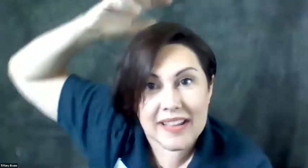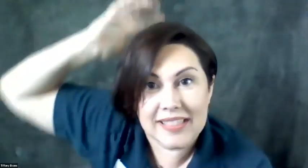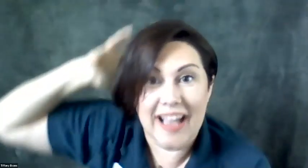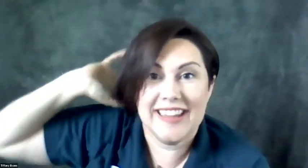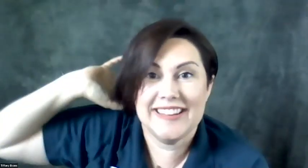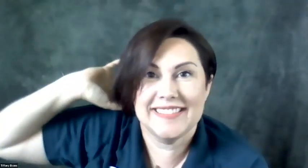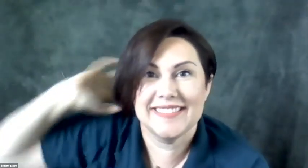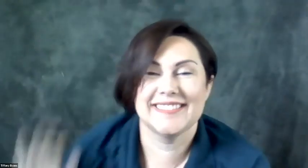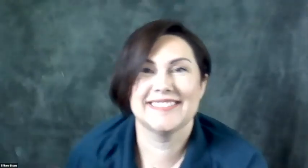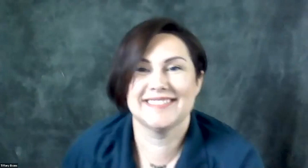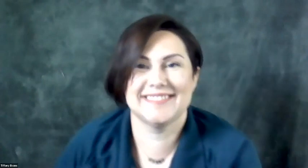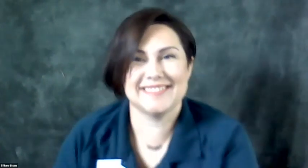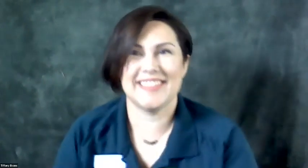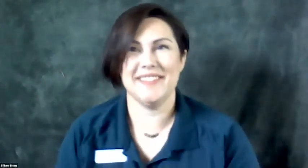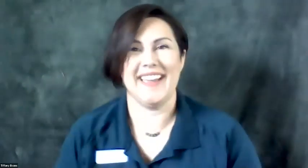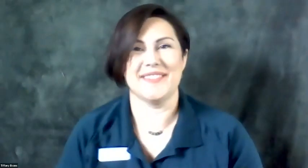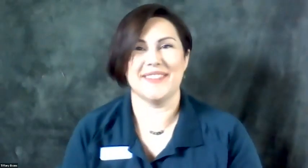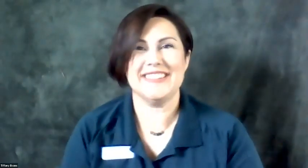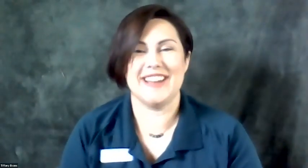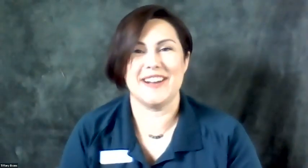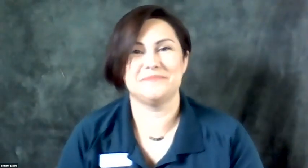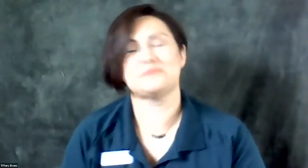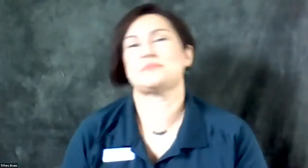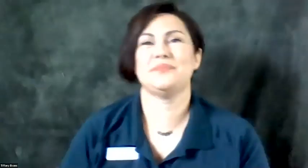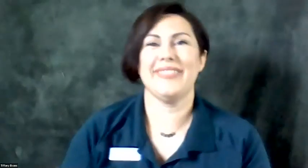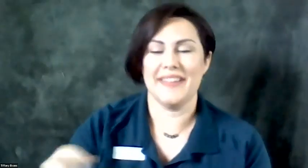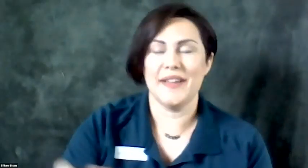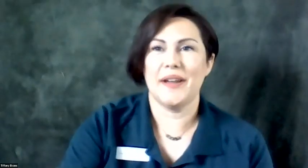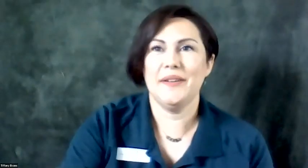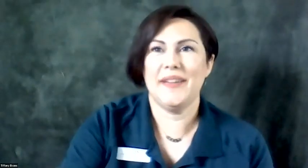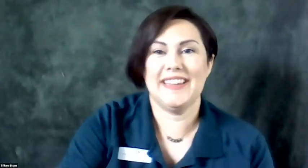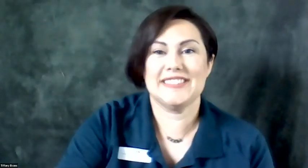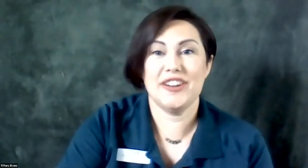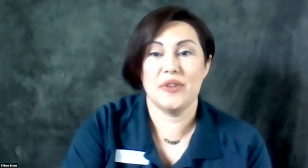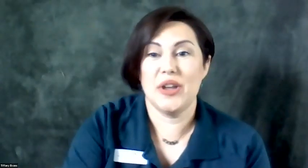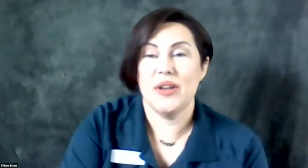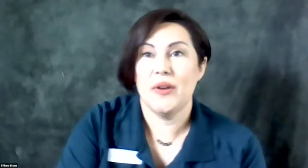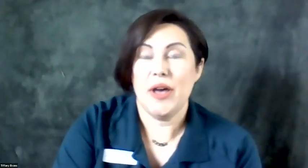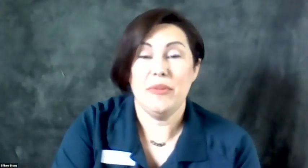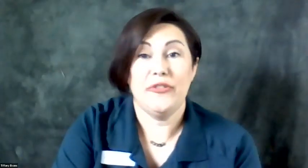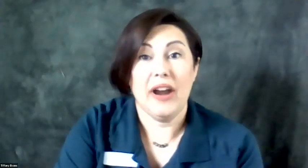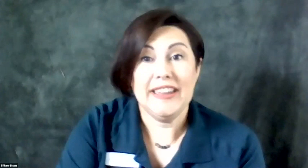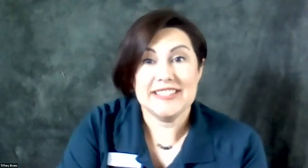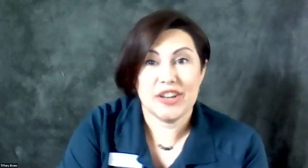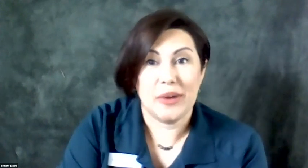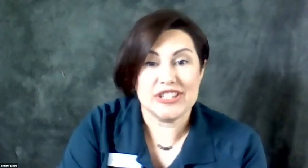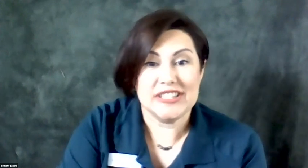Lion. Okay, great job. Okay. So, um, before I get to the questions and